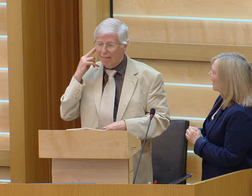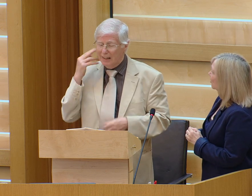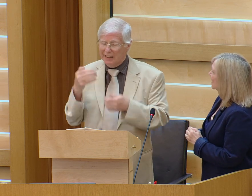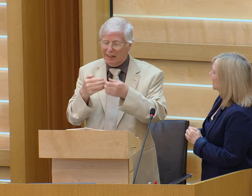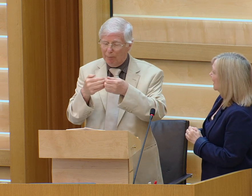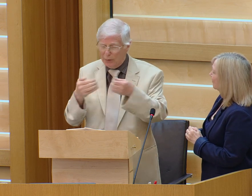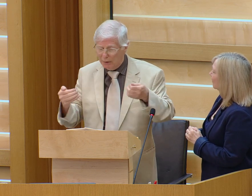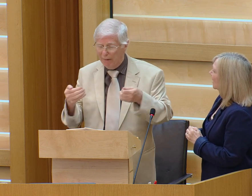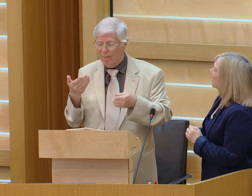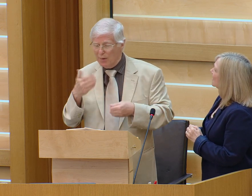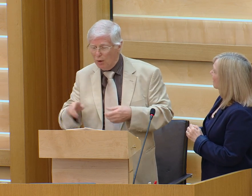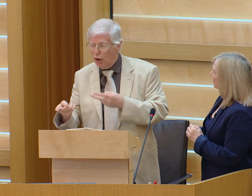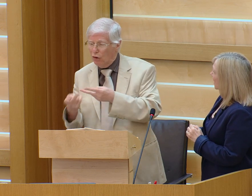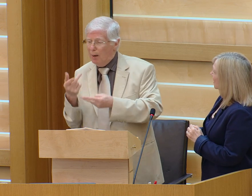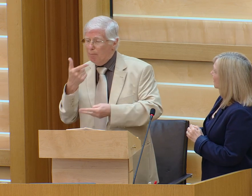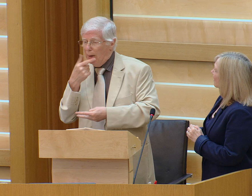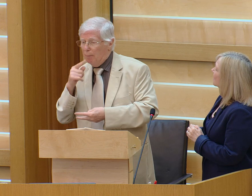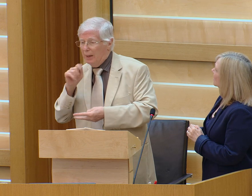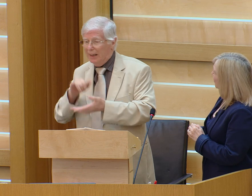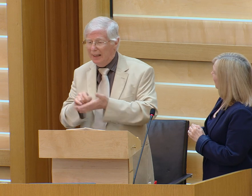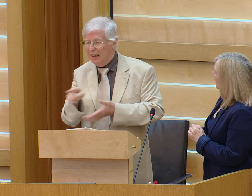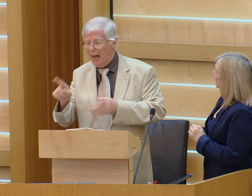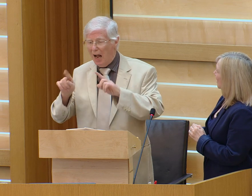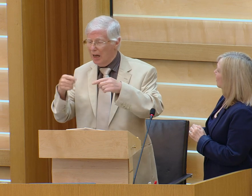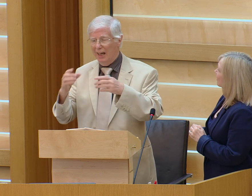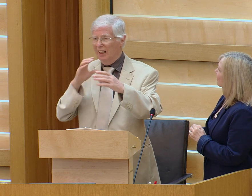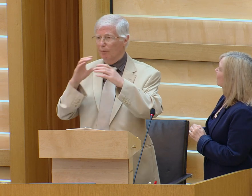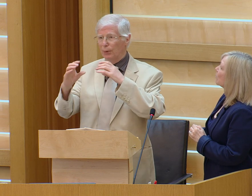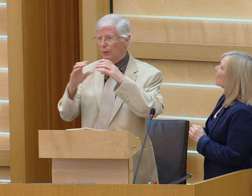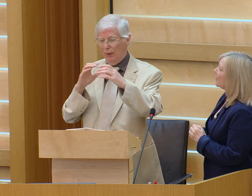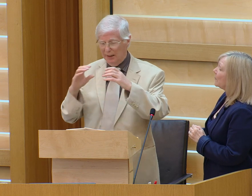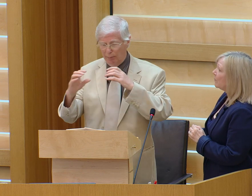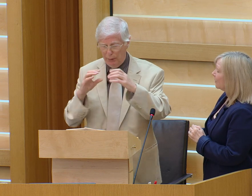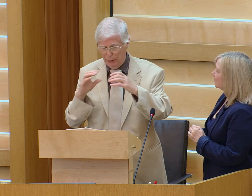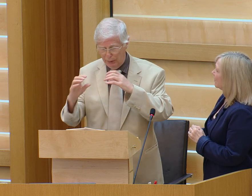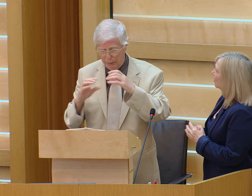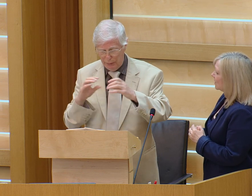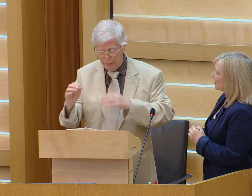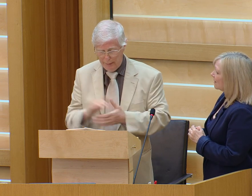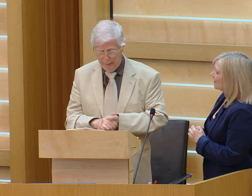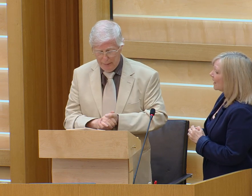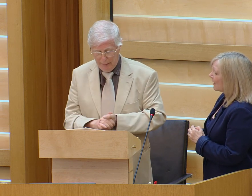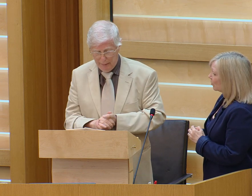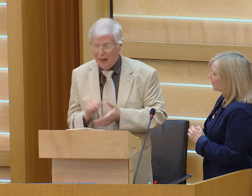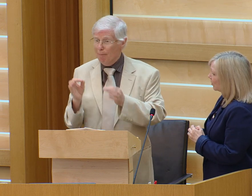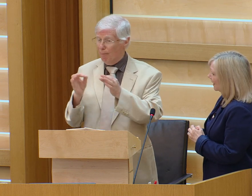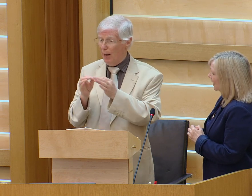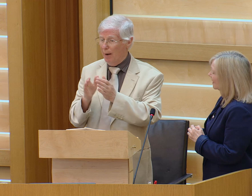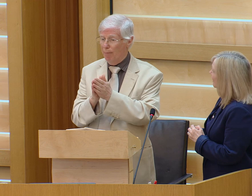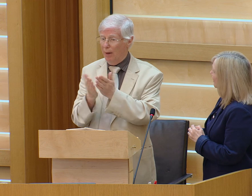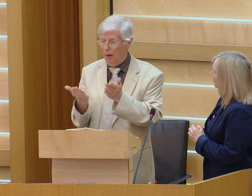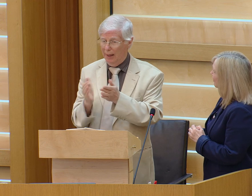that they cannot see deafness separates people from other people because they cannot